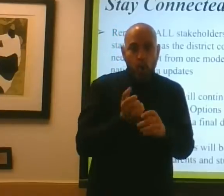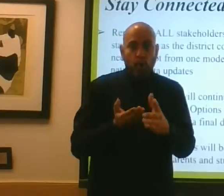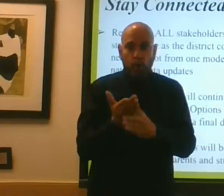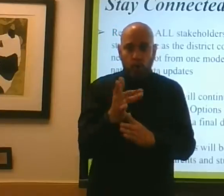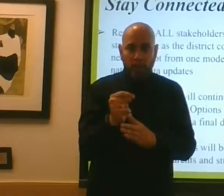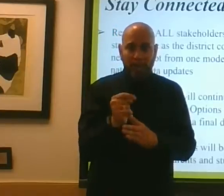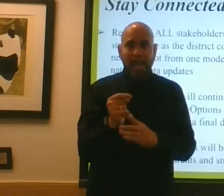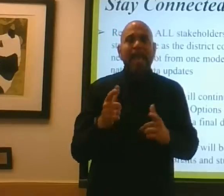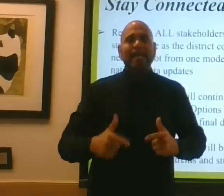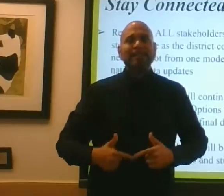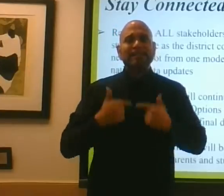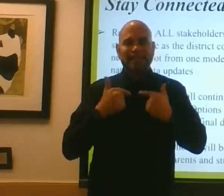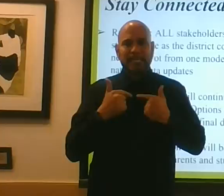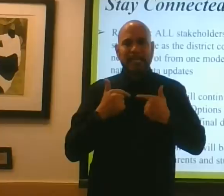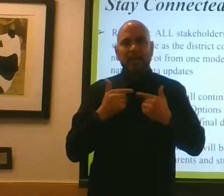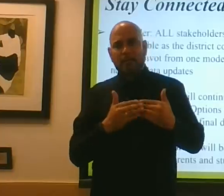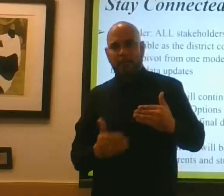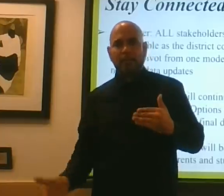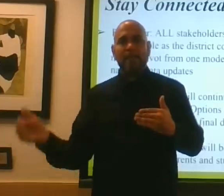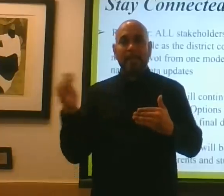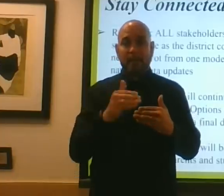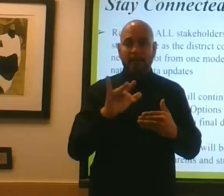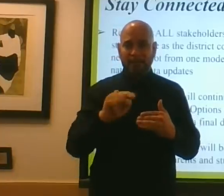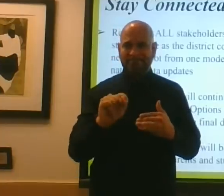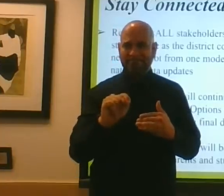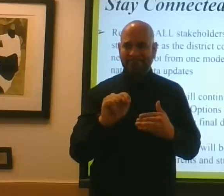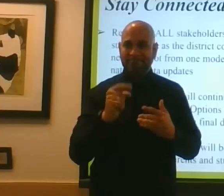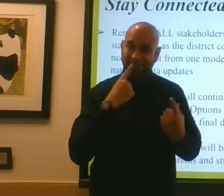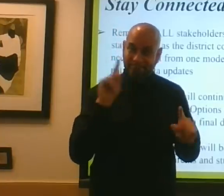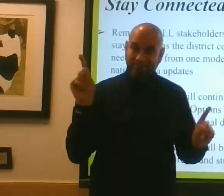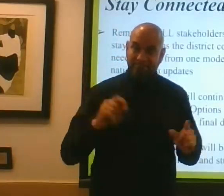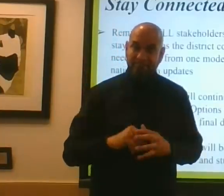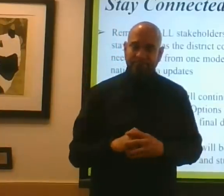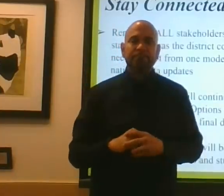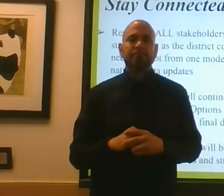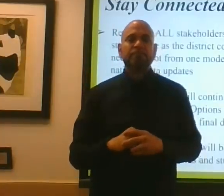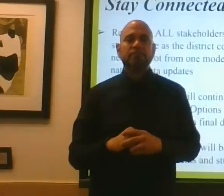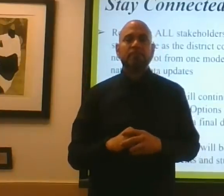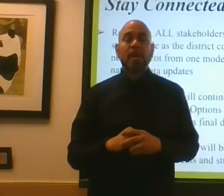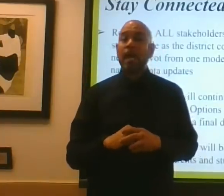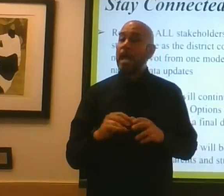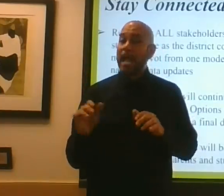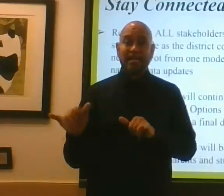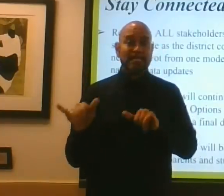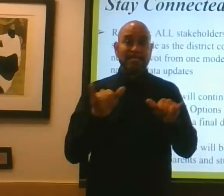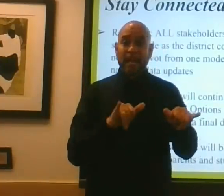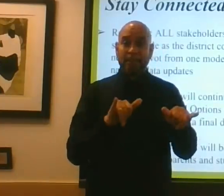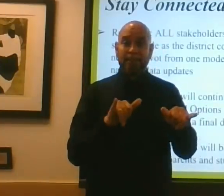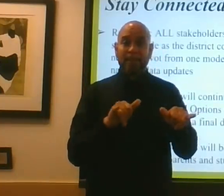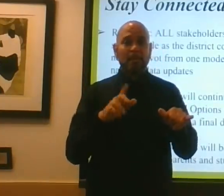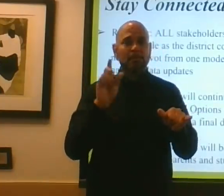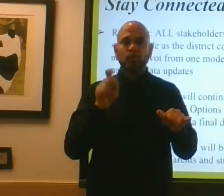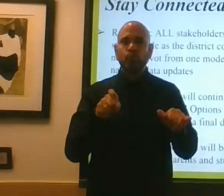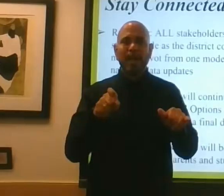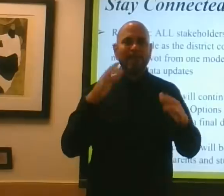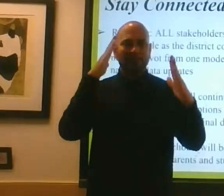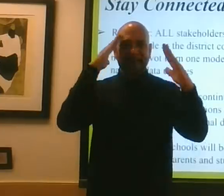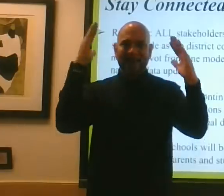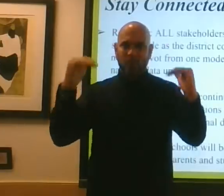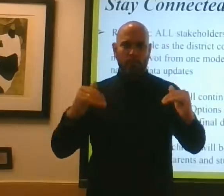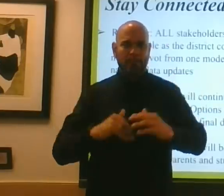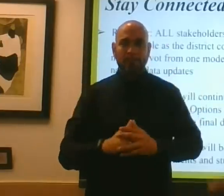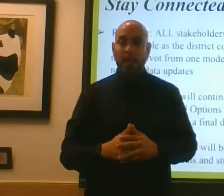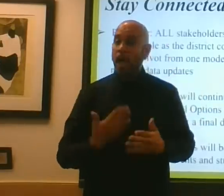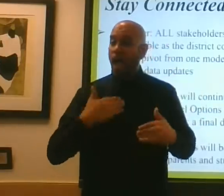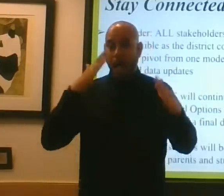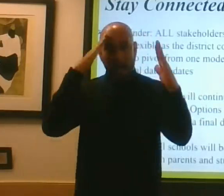it and on the other end of it. And lastly, similar to faith, you've got to have hope. Hope that it's going to be a good